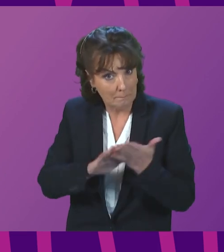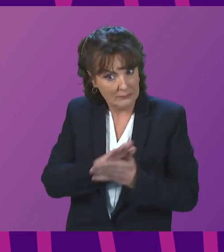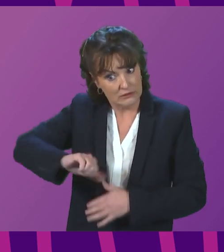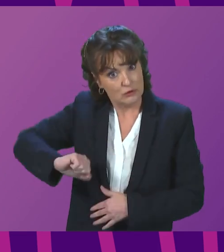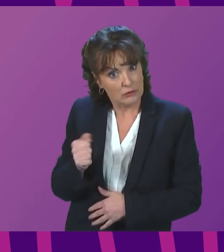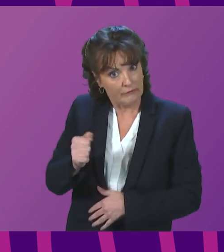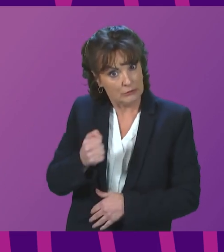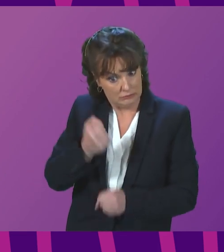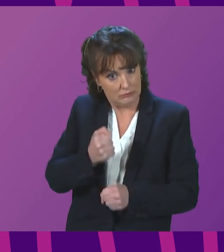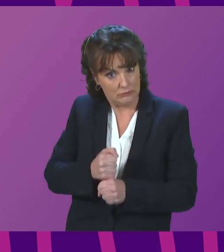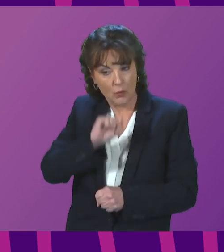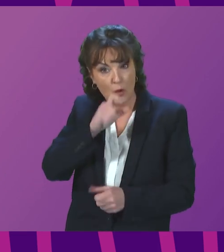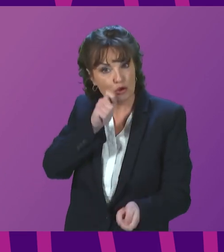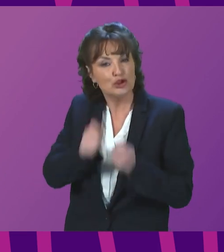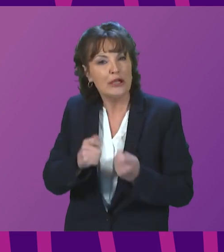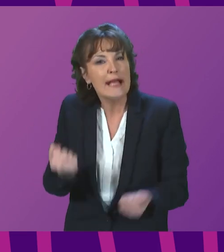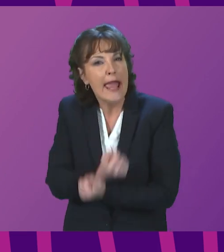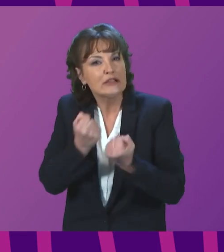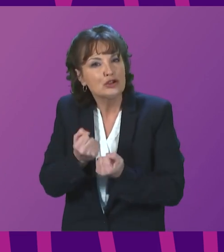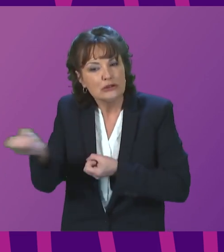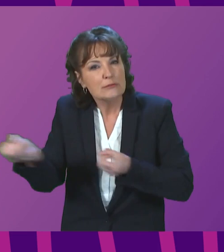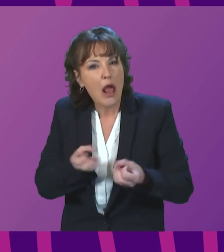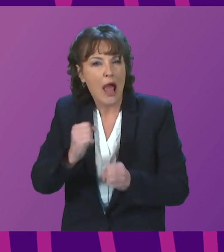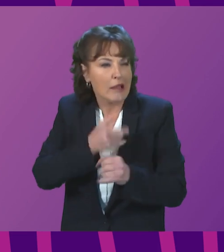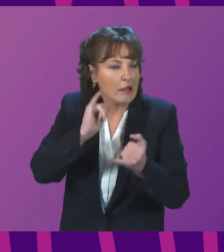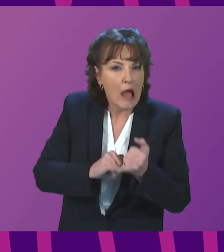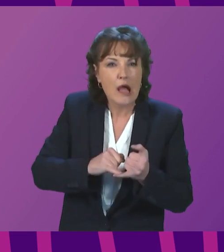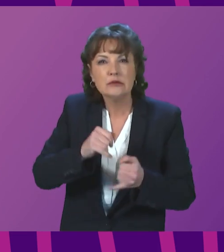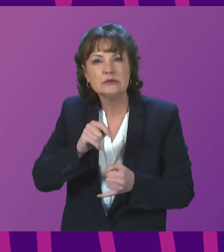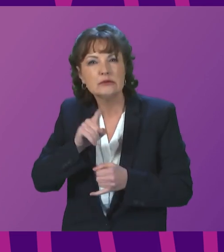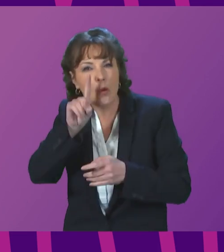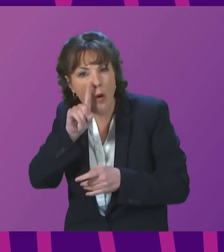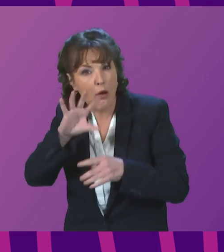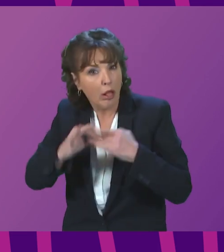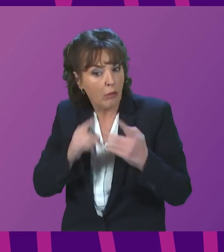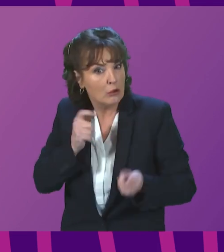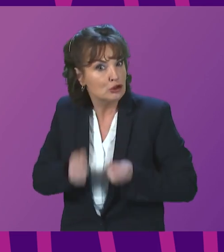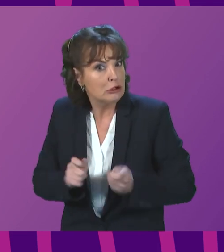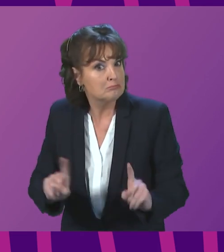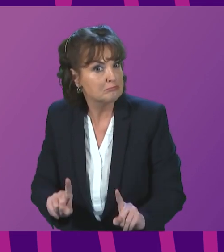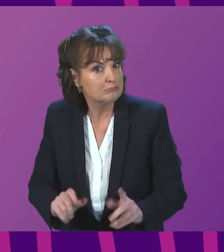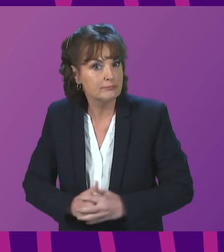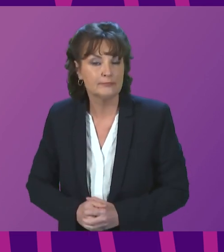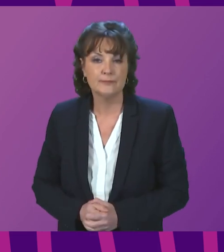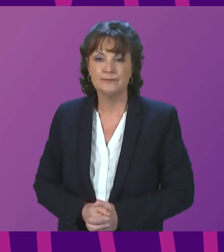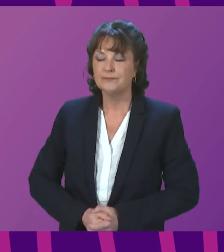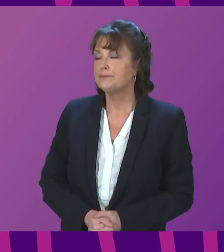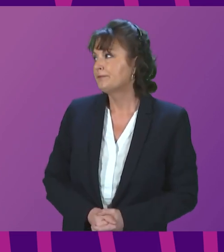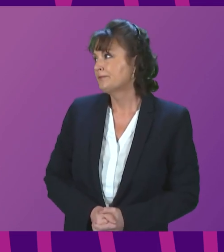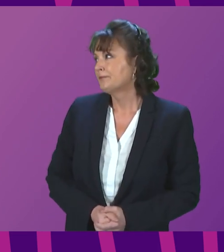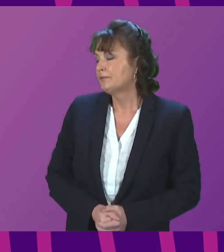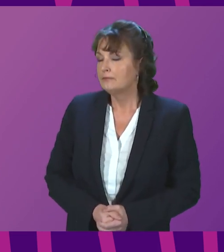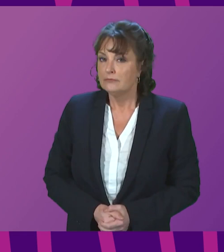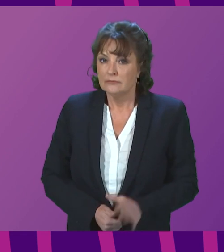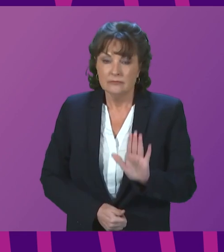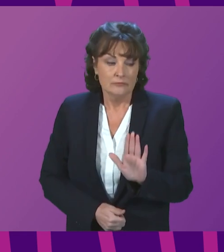protect our energy security? First Minister. Firstly, Presenting Officer, all of us are horrified and